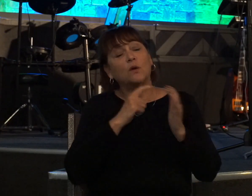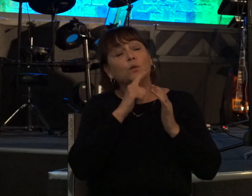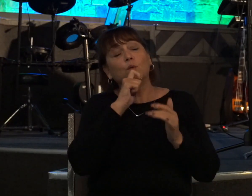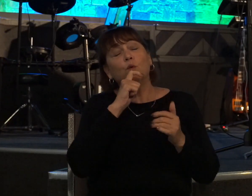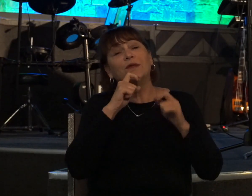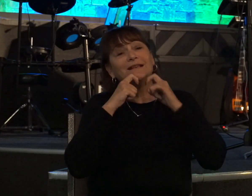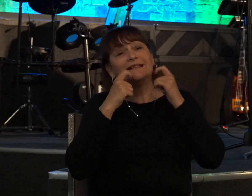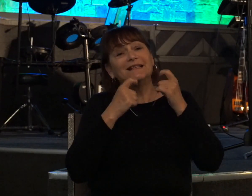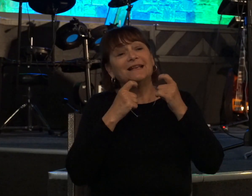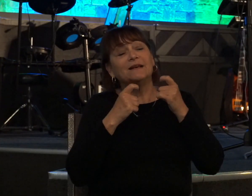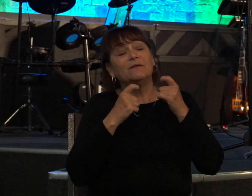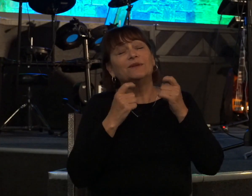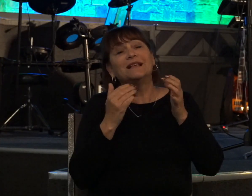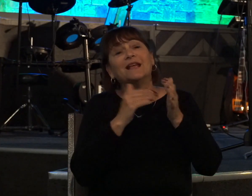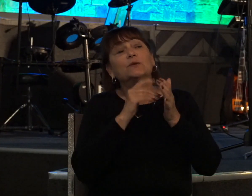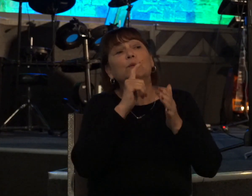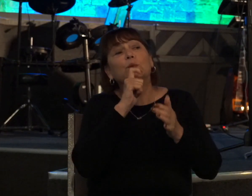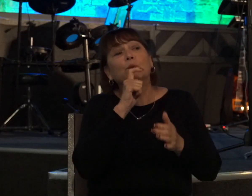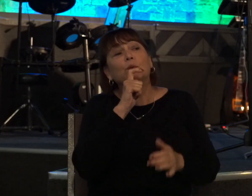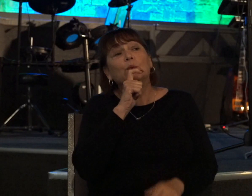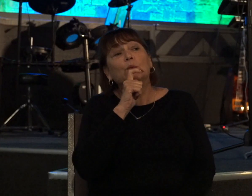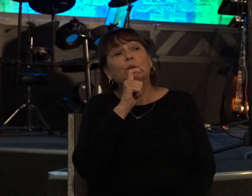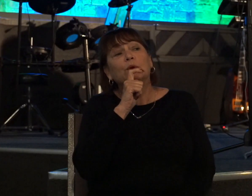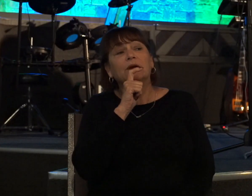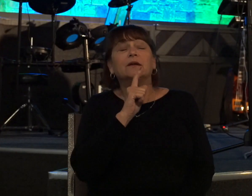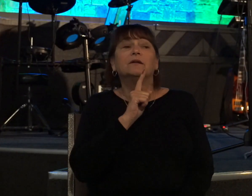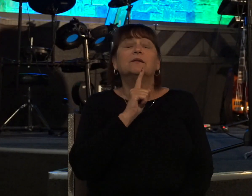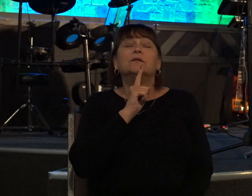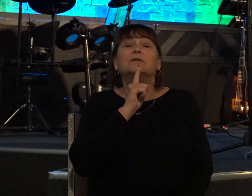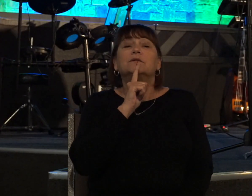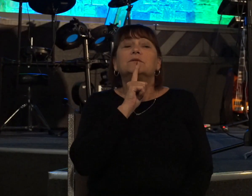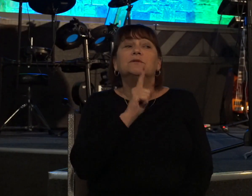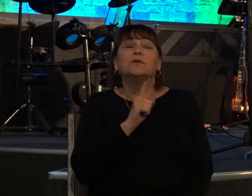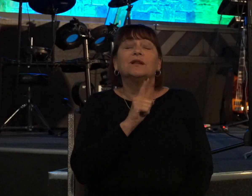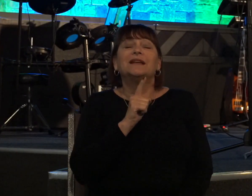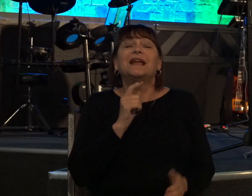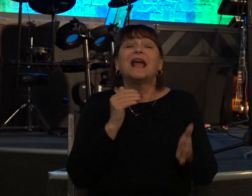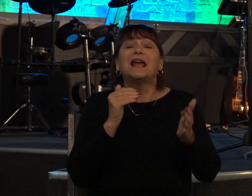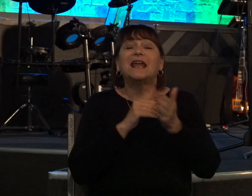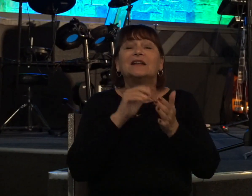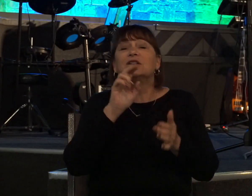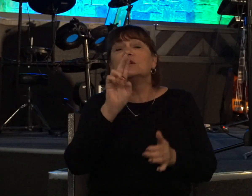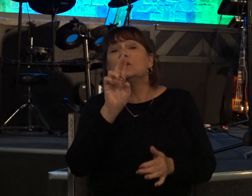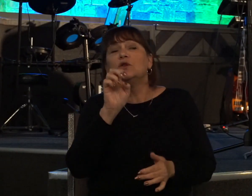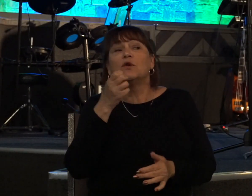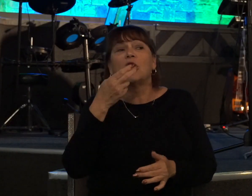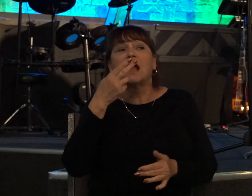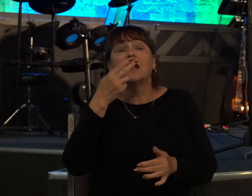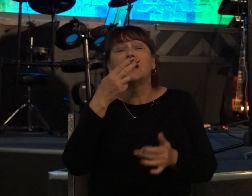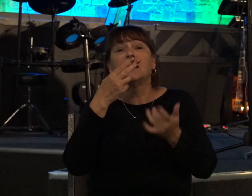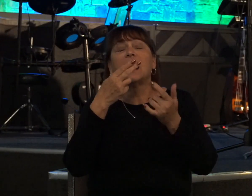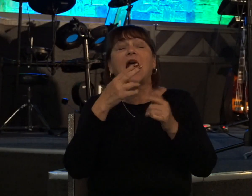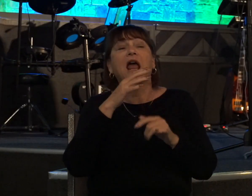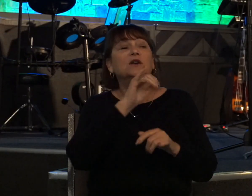was truly against i mean sure he he sinned against uriah even joab commanding him to murder this guy